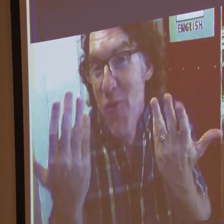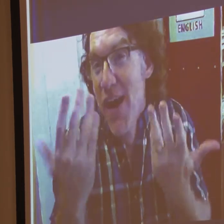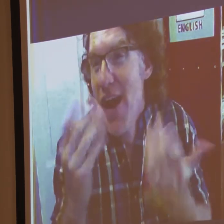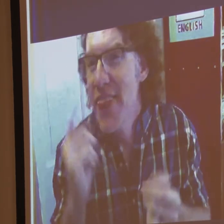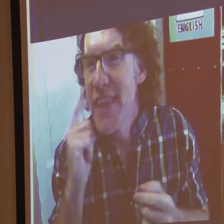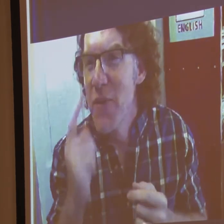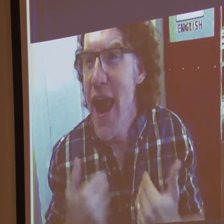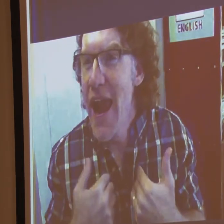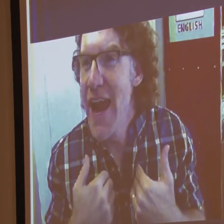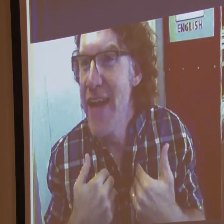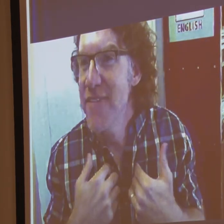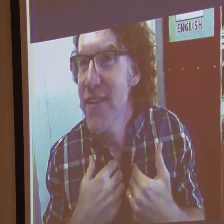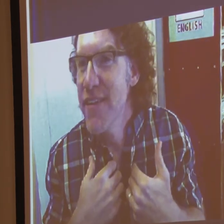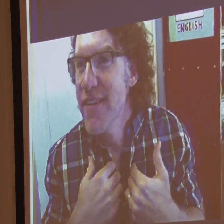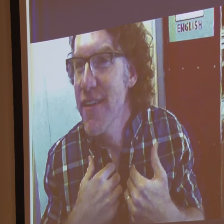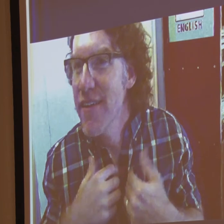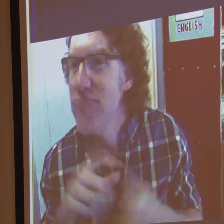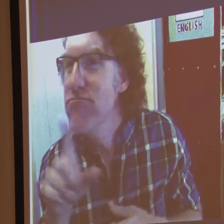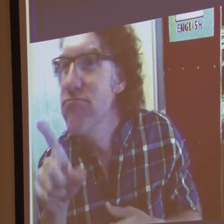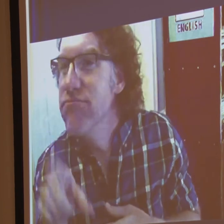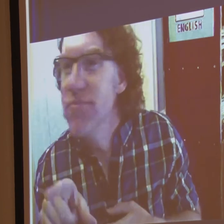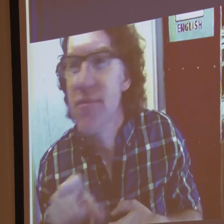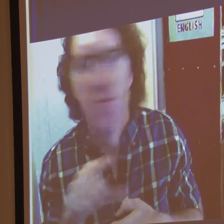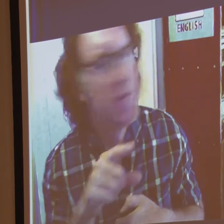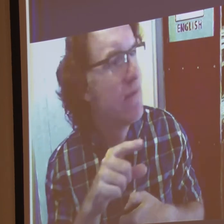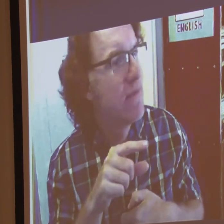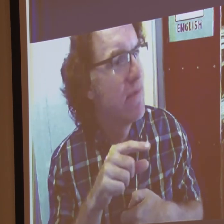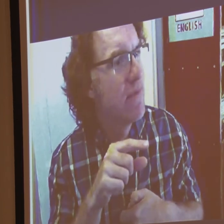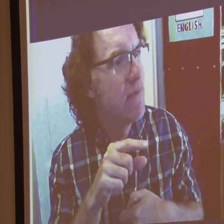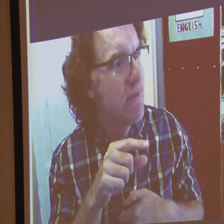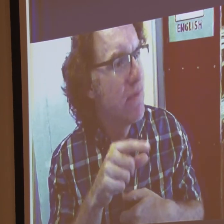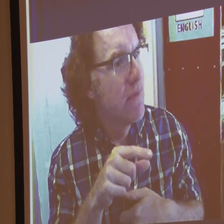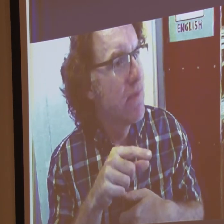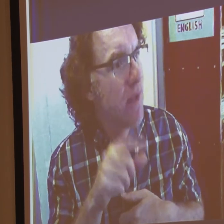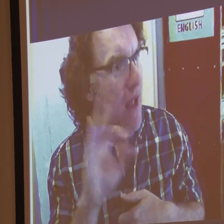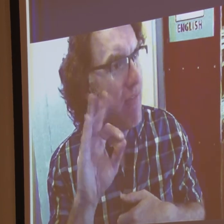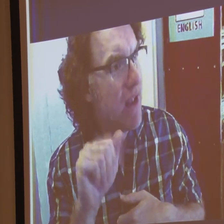my wife and my family. So let's see.